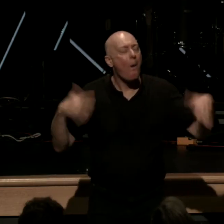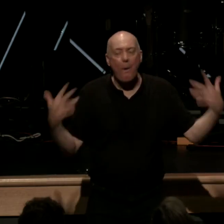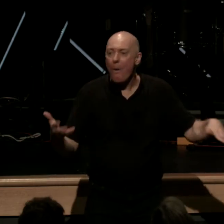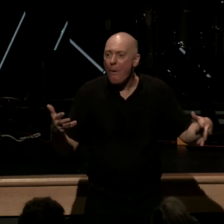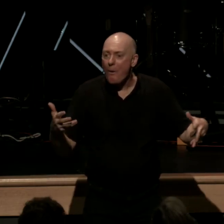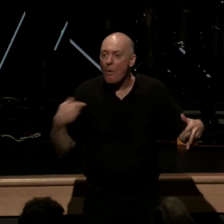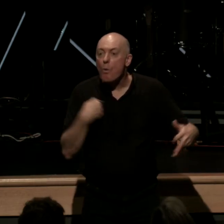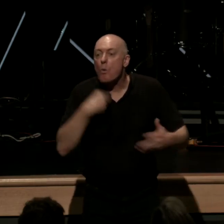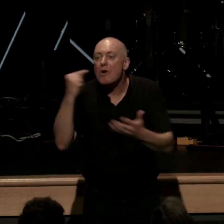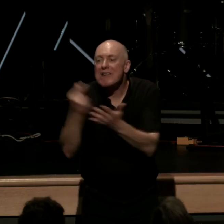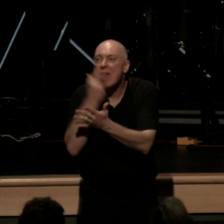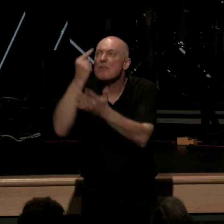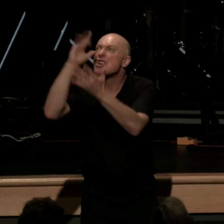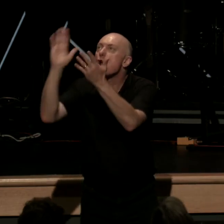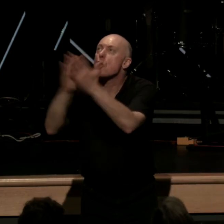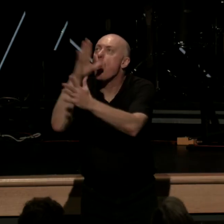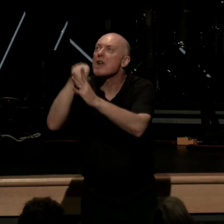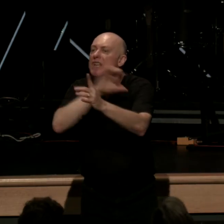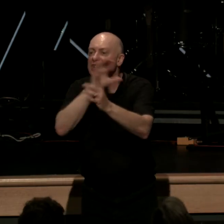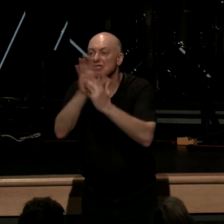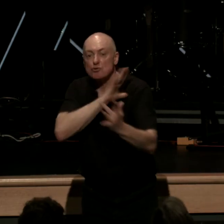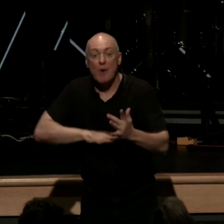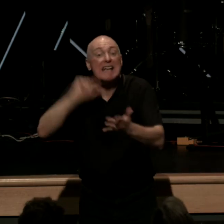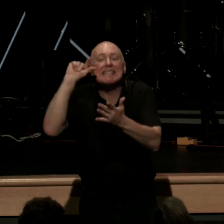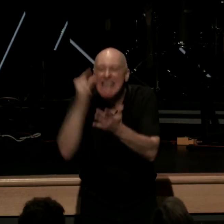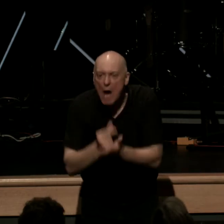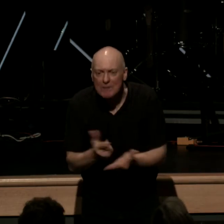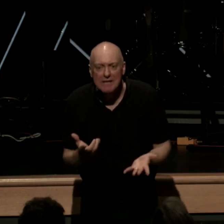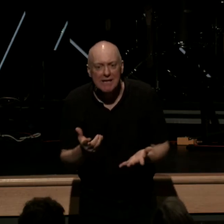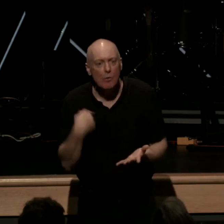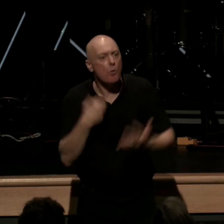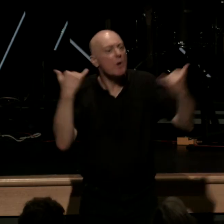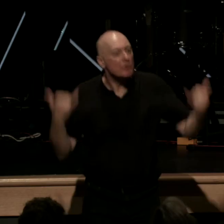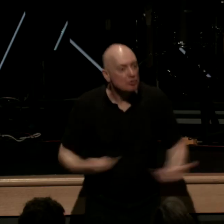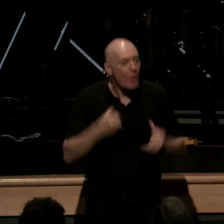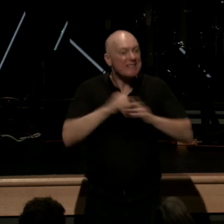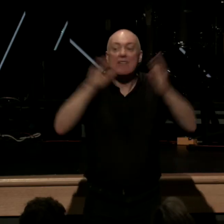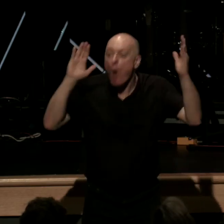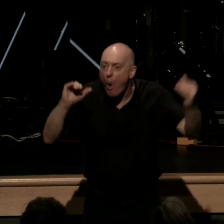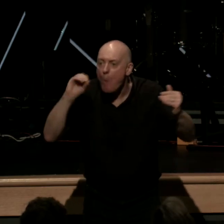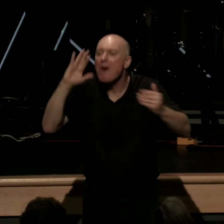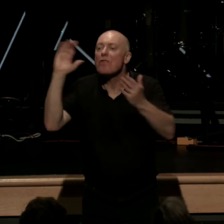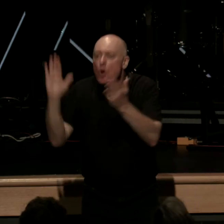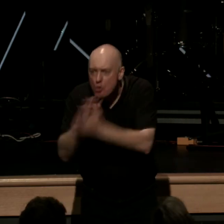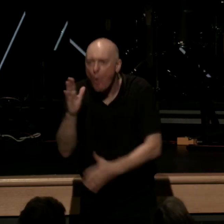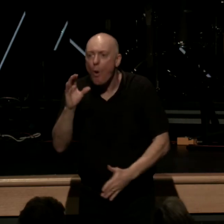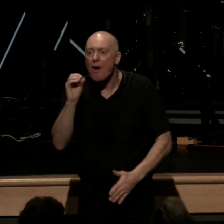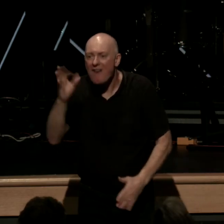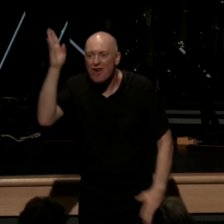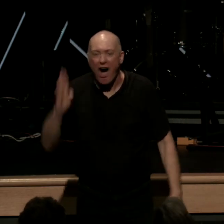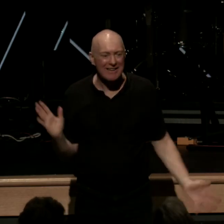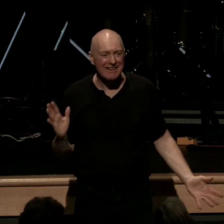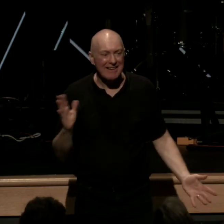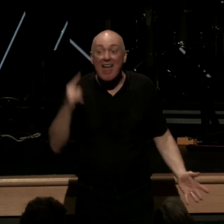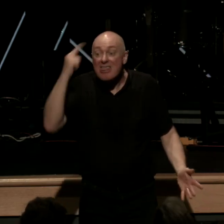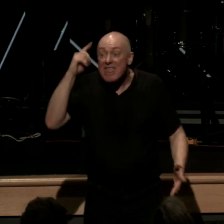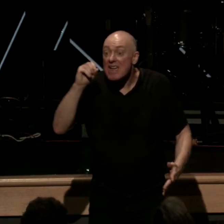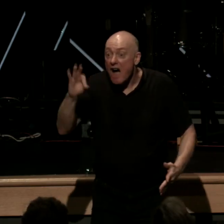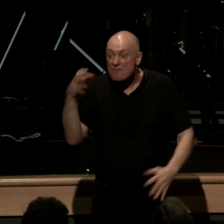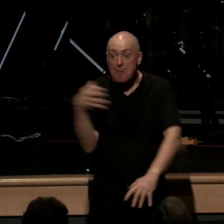are guaranteed glory in Jesus Christ we rejoice in the hope of the glory of God think of the power of solo